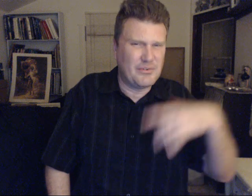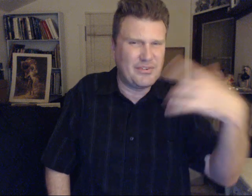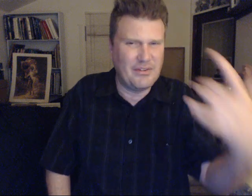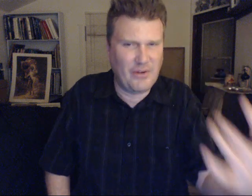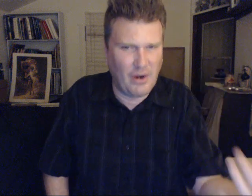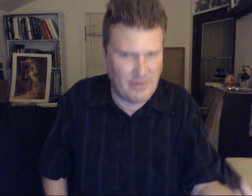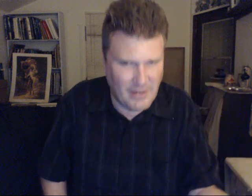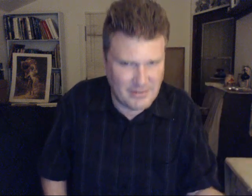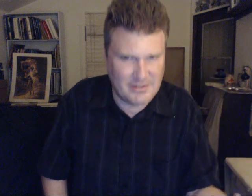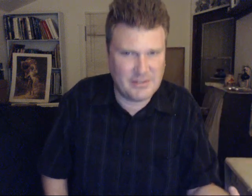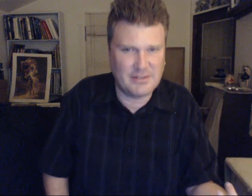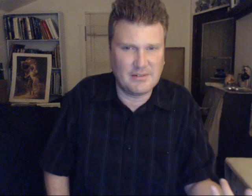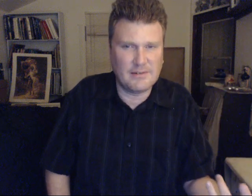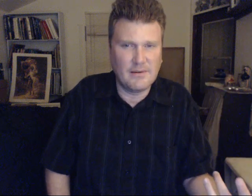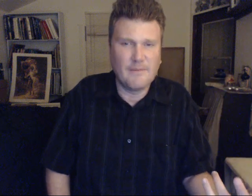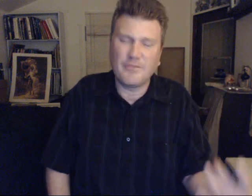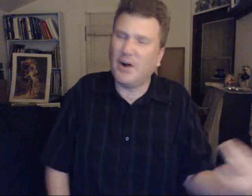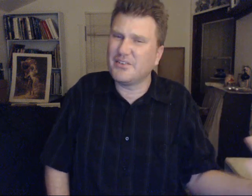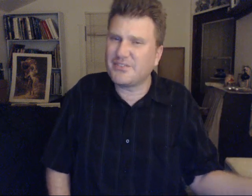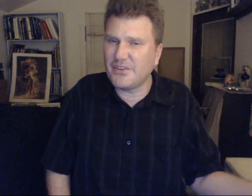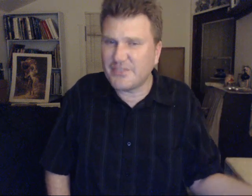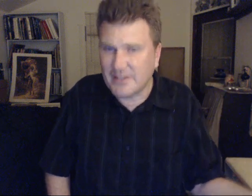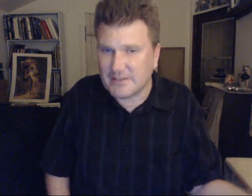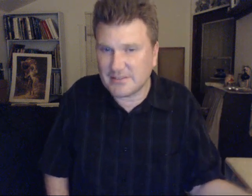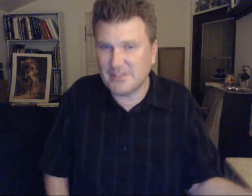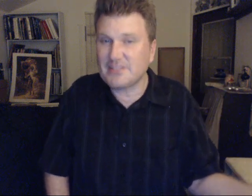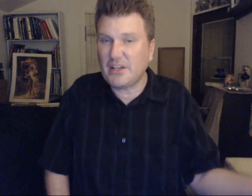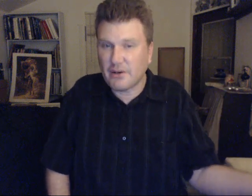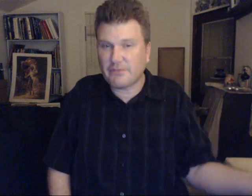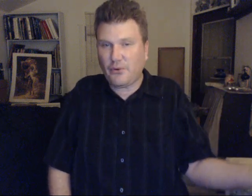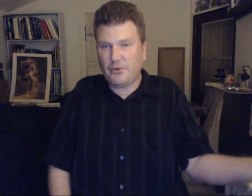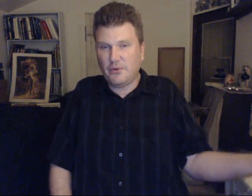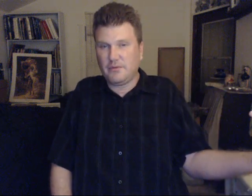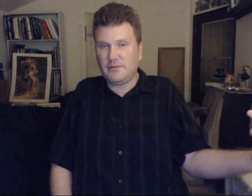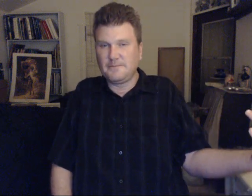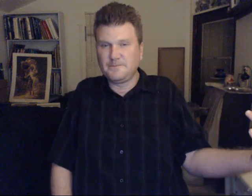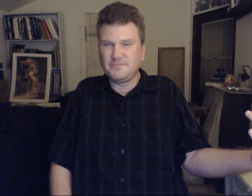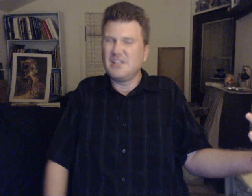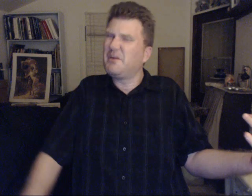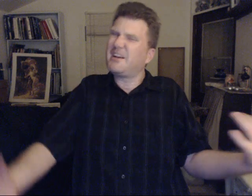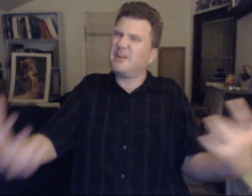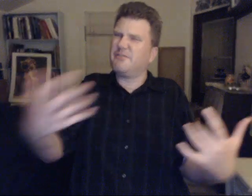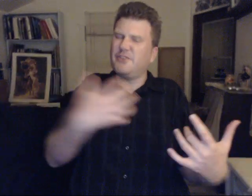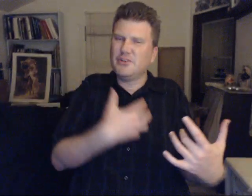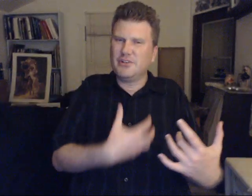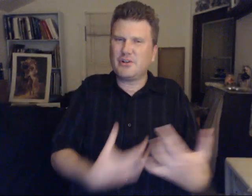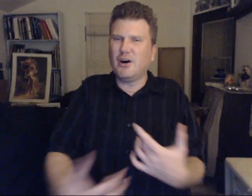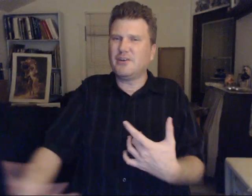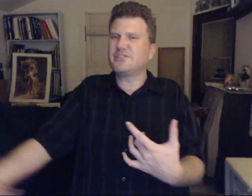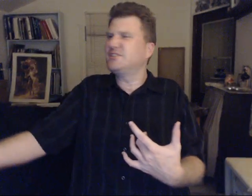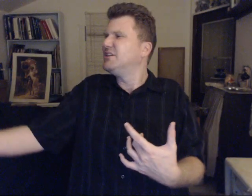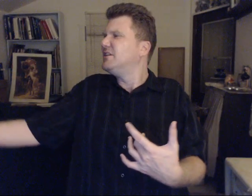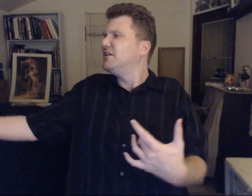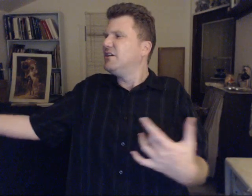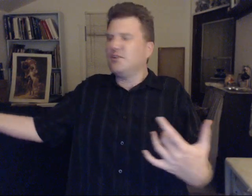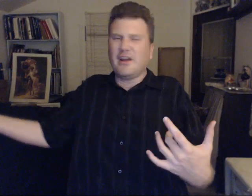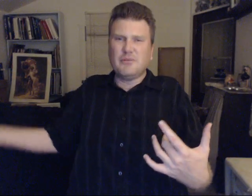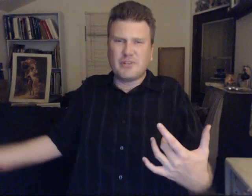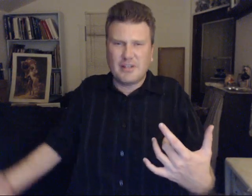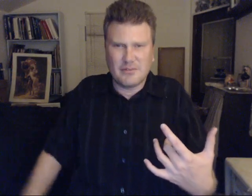receiving our knowledge. Our assistance. Is here for you. You might not feel it. You call us. Your animal kingdom